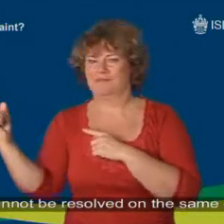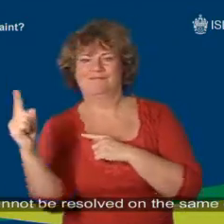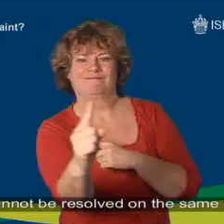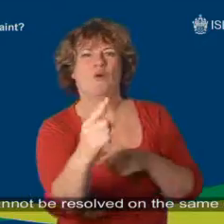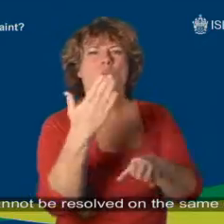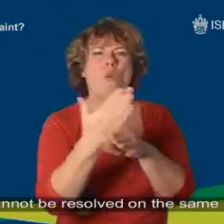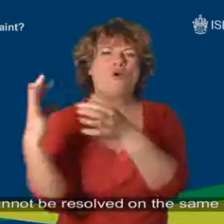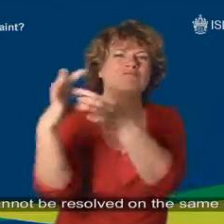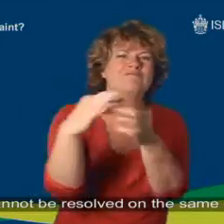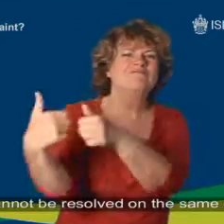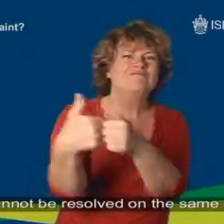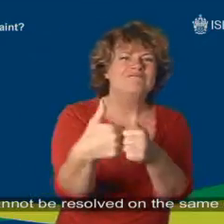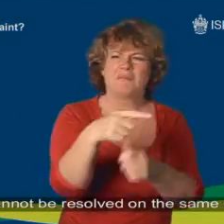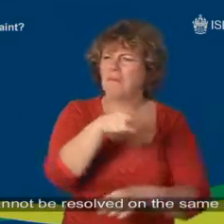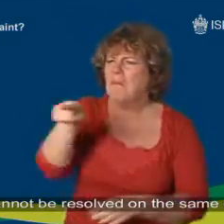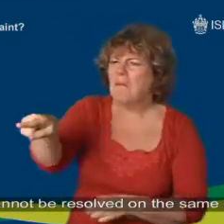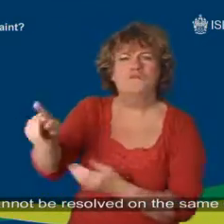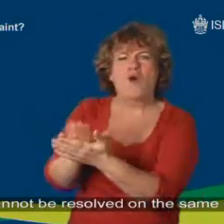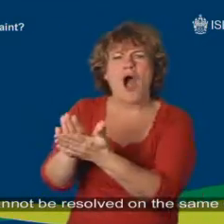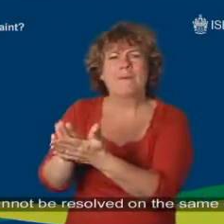it cannot be resolved on the same day.